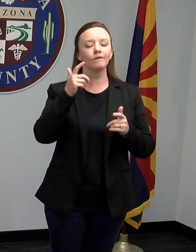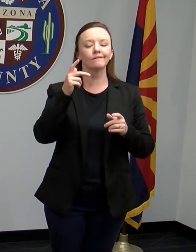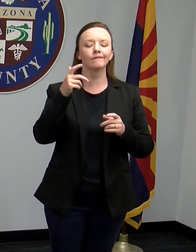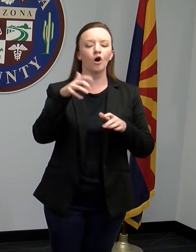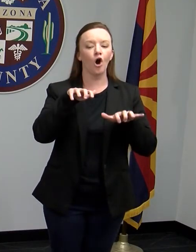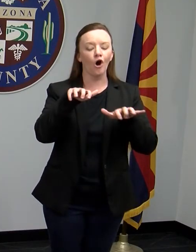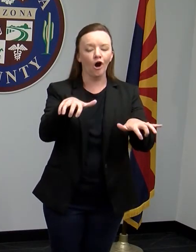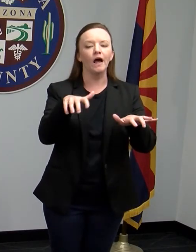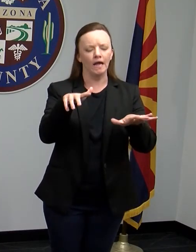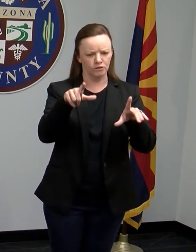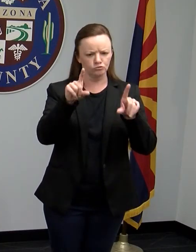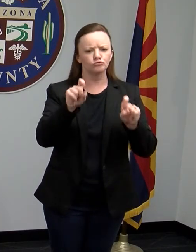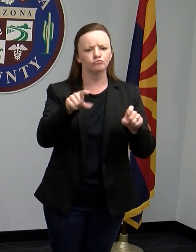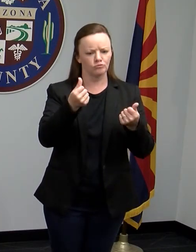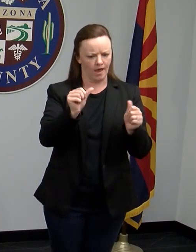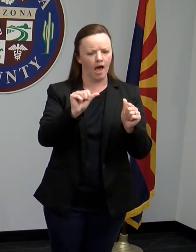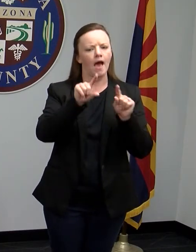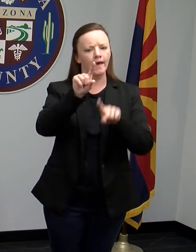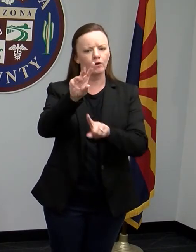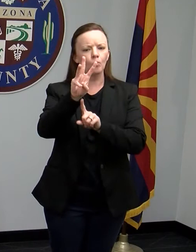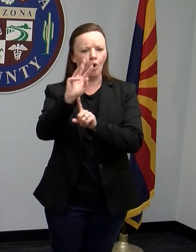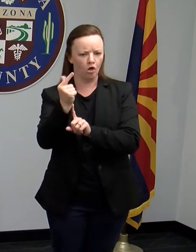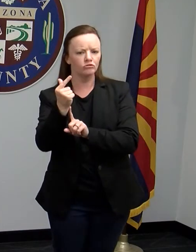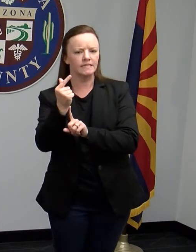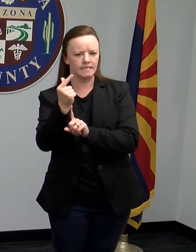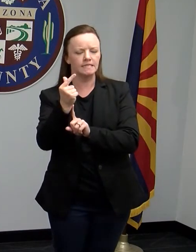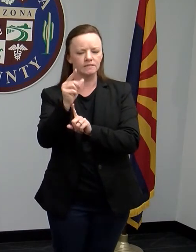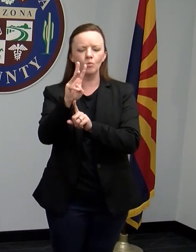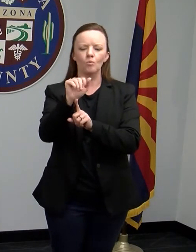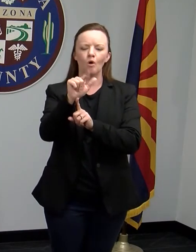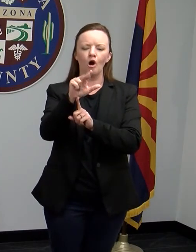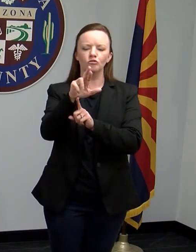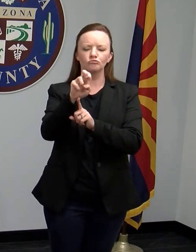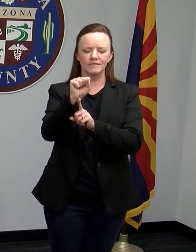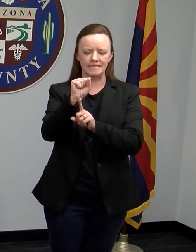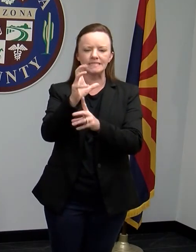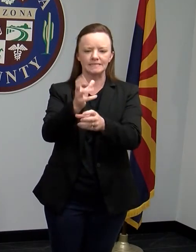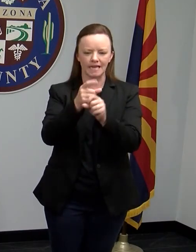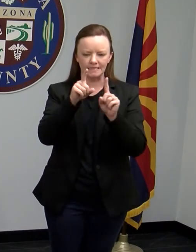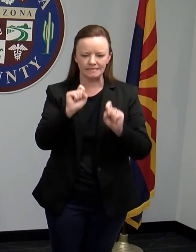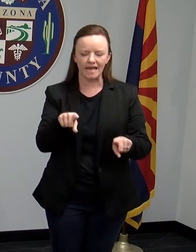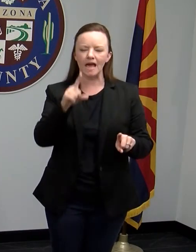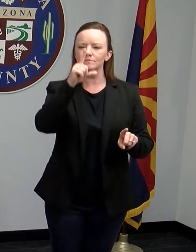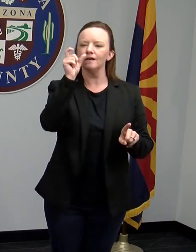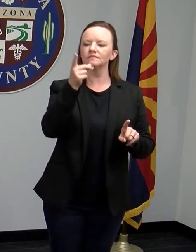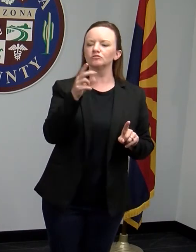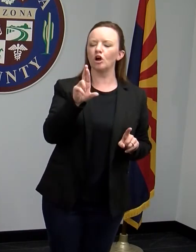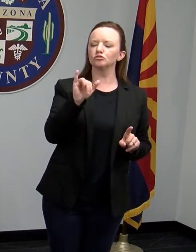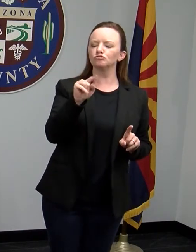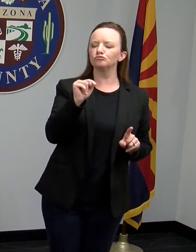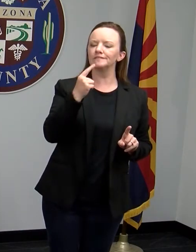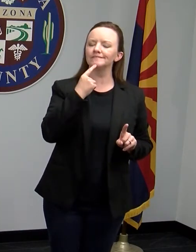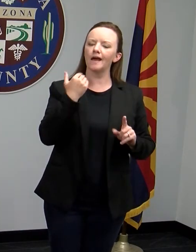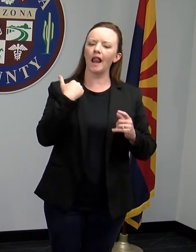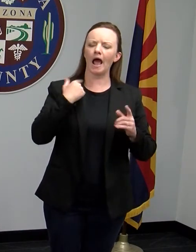Walgreens with, on the understanding that Dr. Prist now has a standing order that would allow pretty much anybody who thought